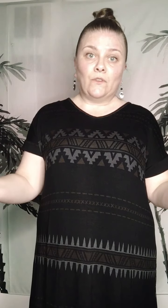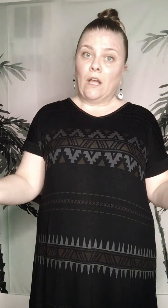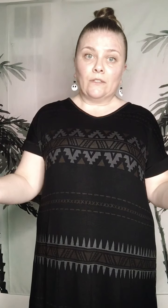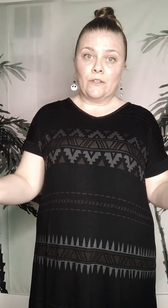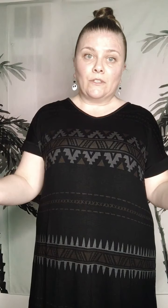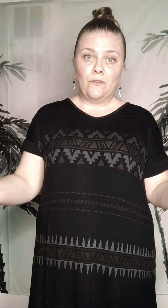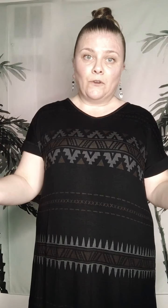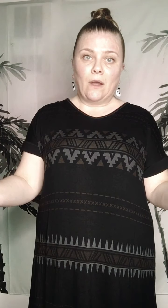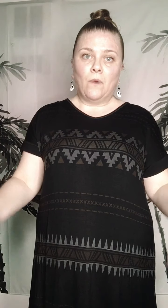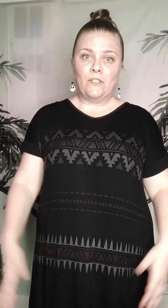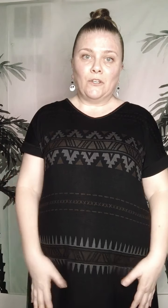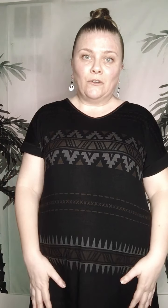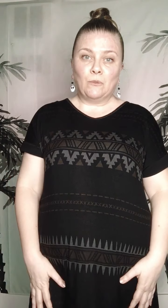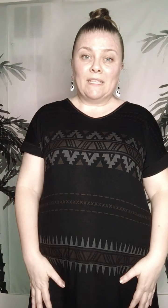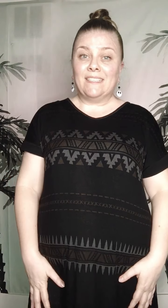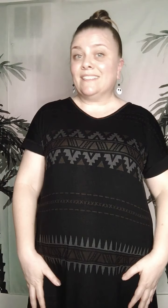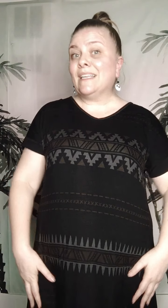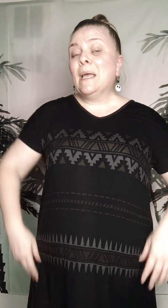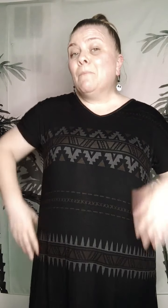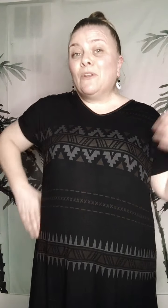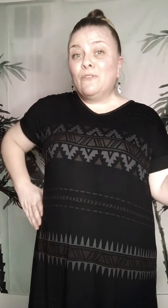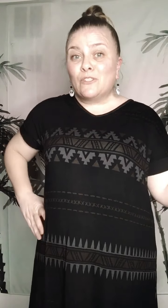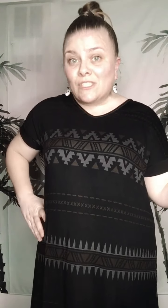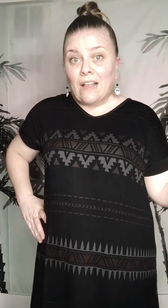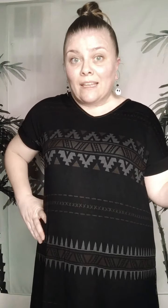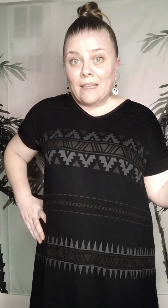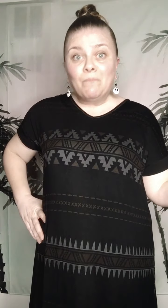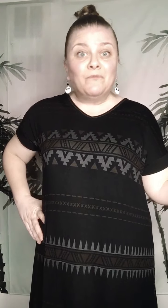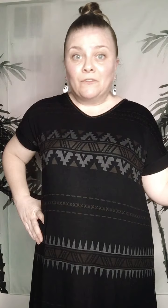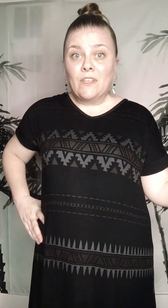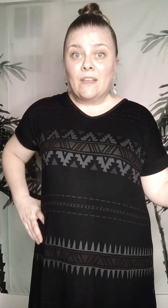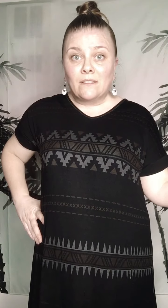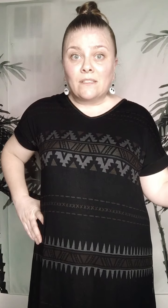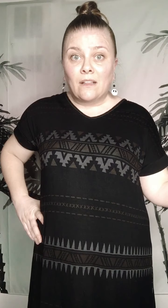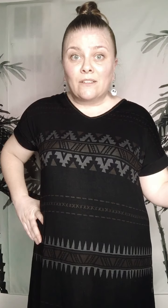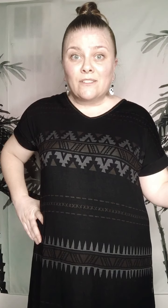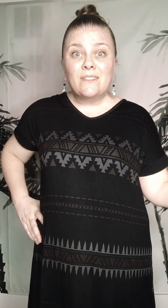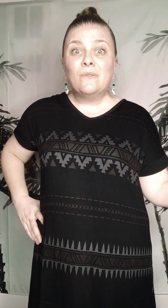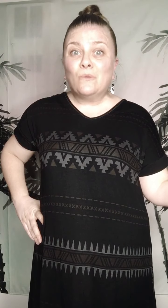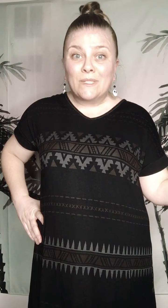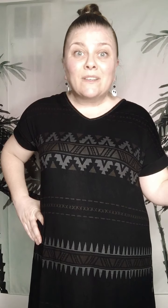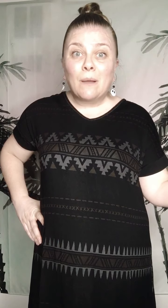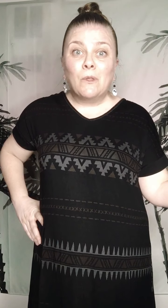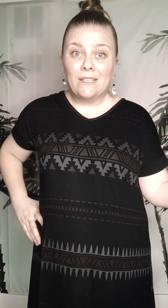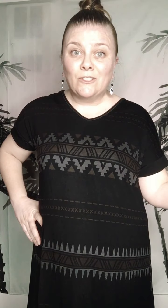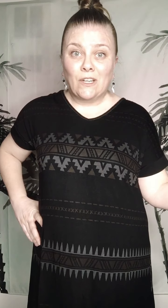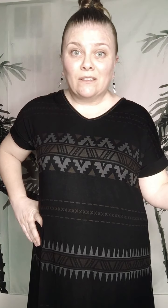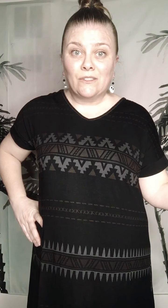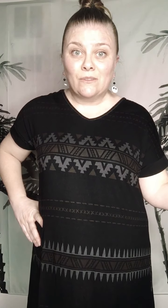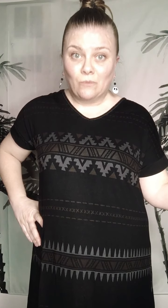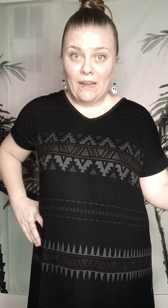dollars if you're not watching your expenses. But if you're selling $50,000, what's a couple hundred dollars, right?